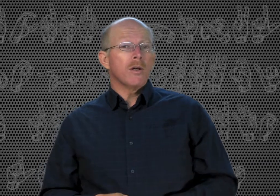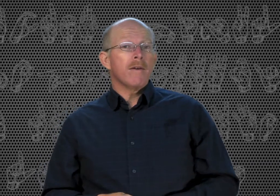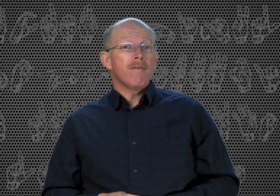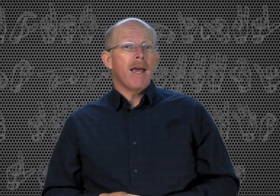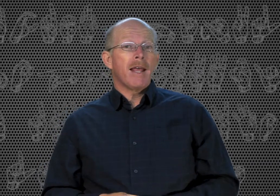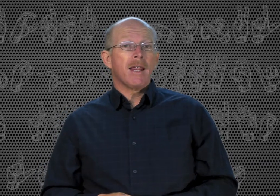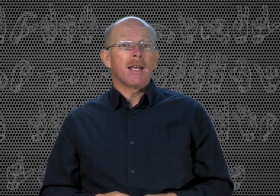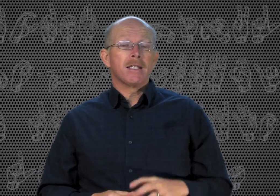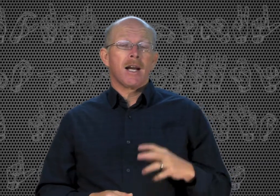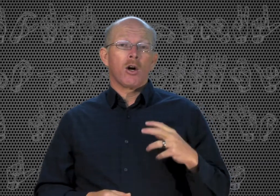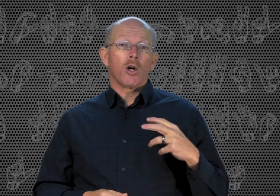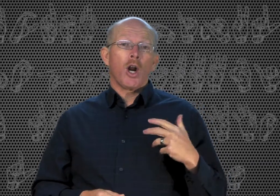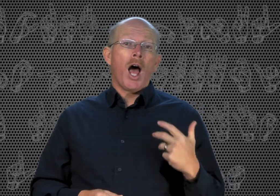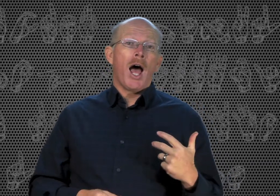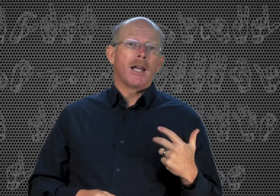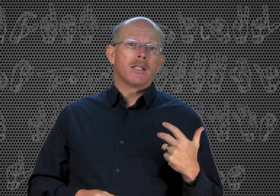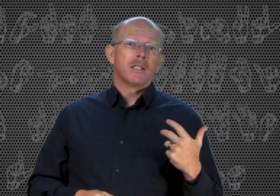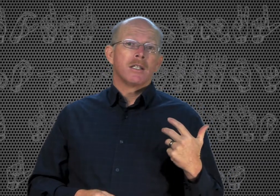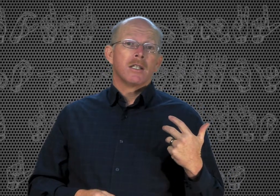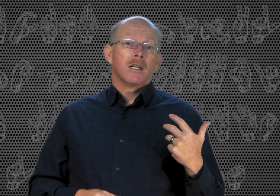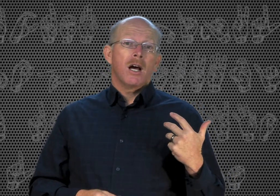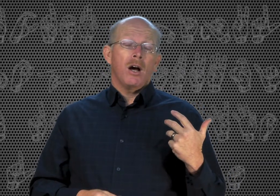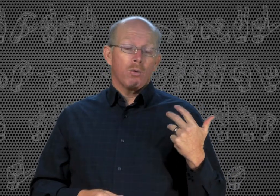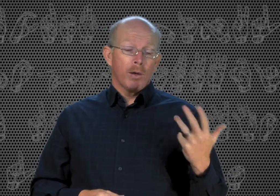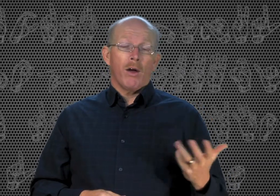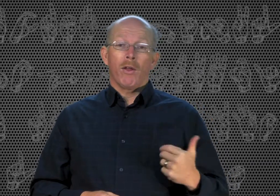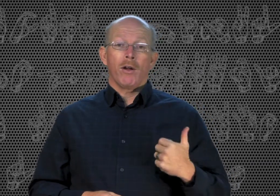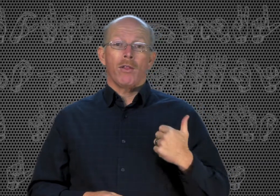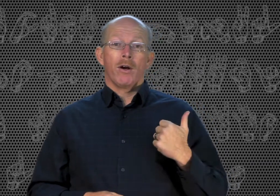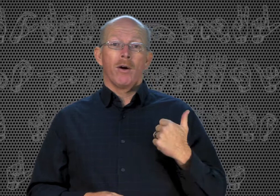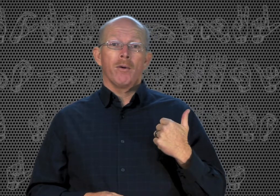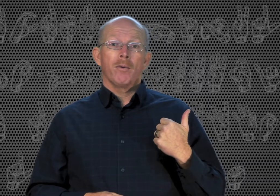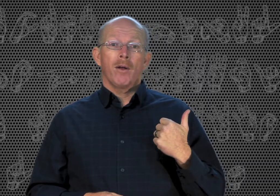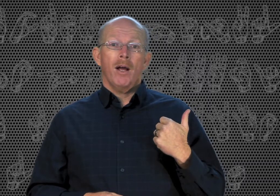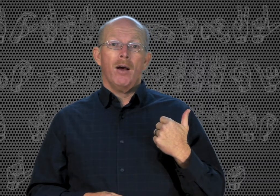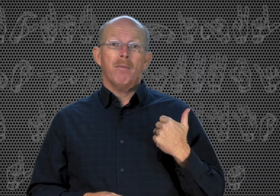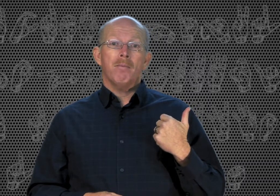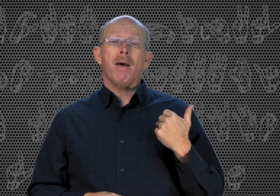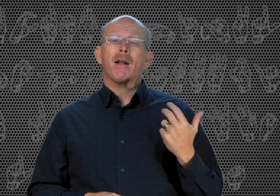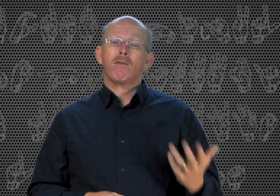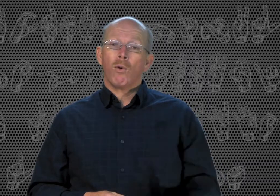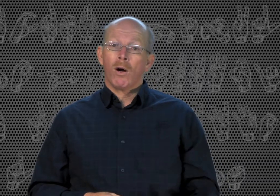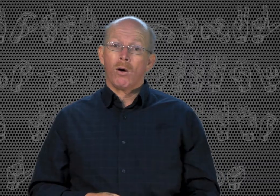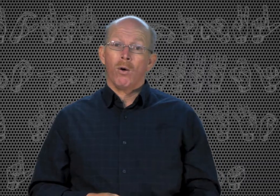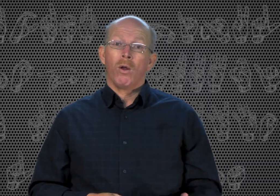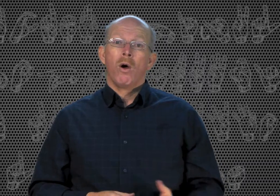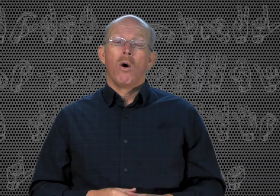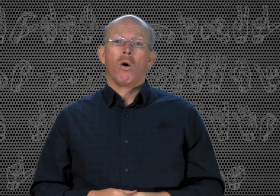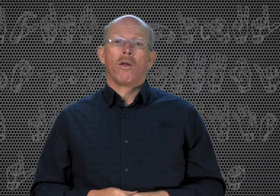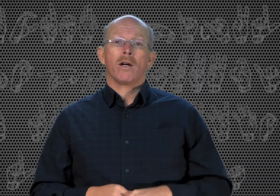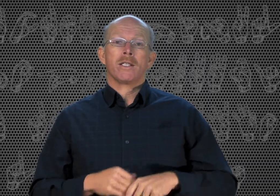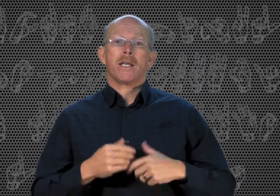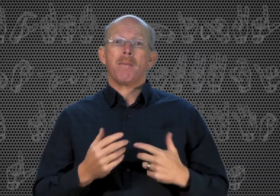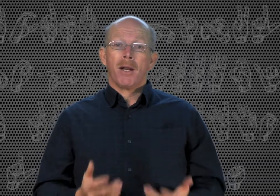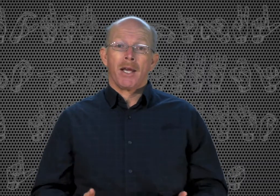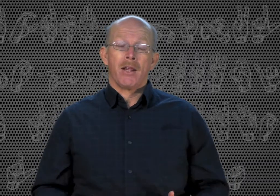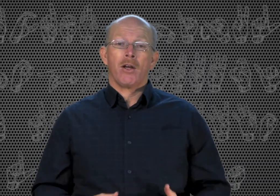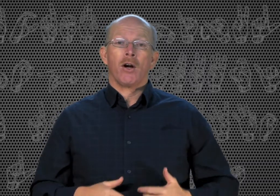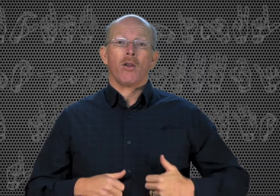convey things that are not real. They're metaphorical. Or they're a simile. They're